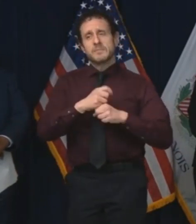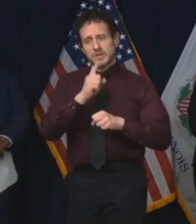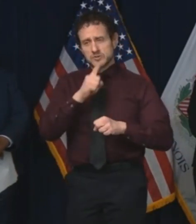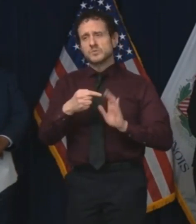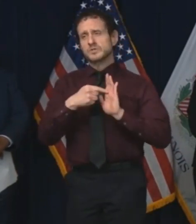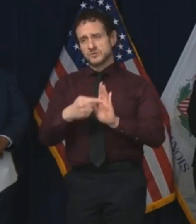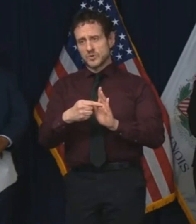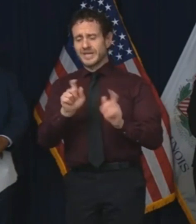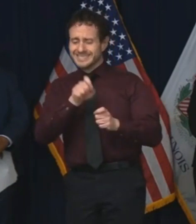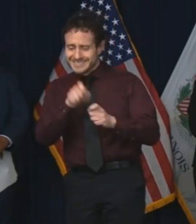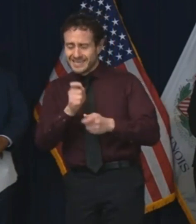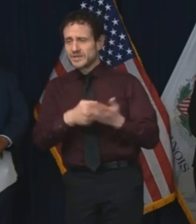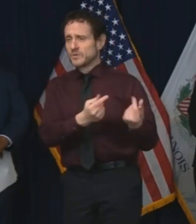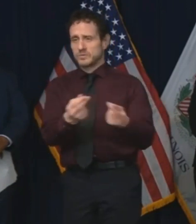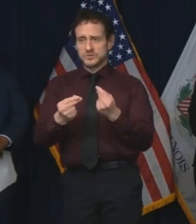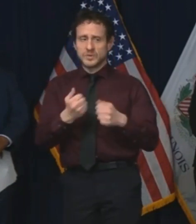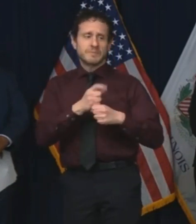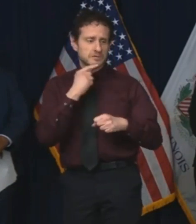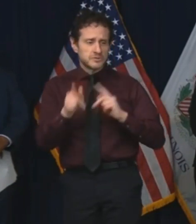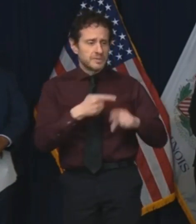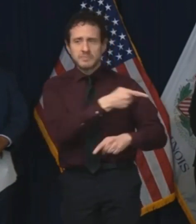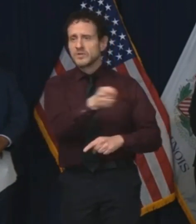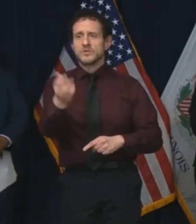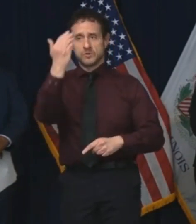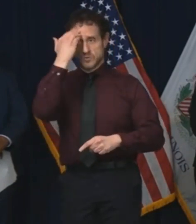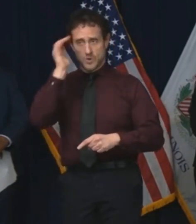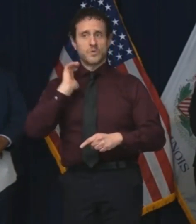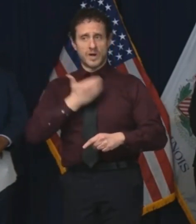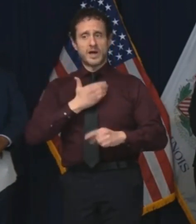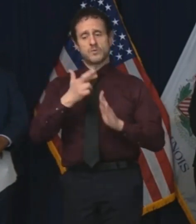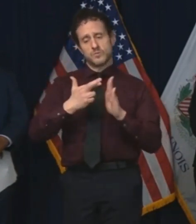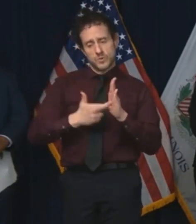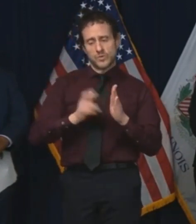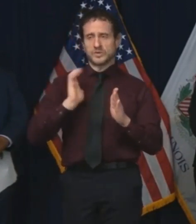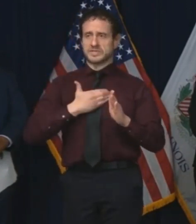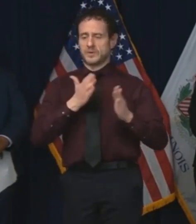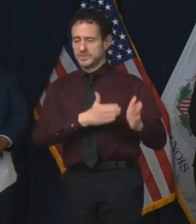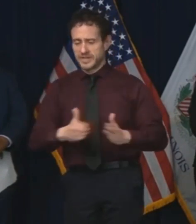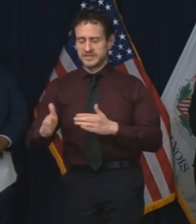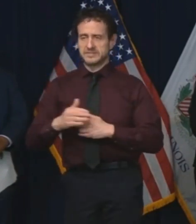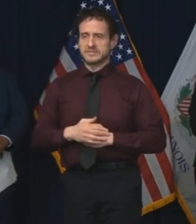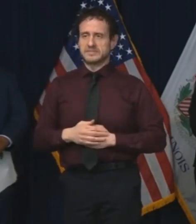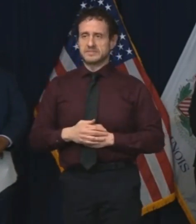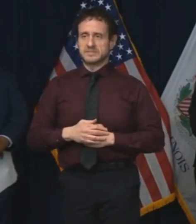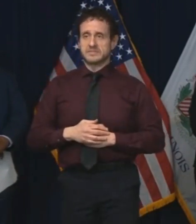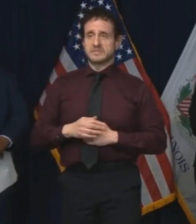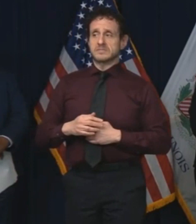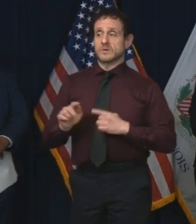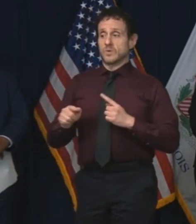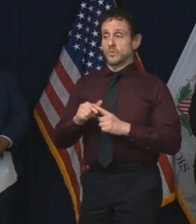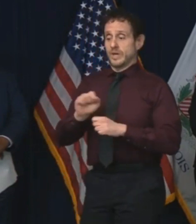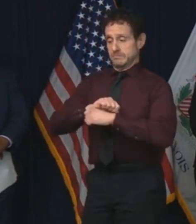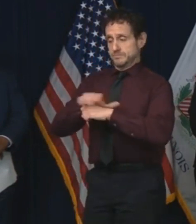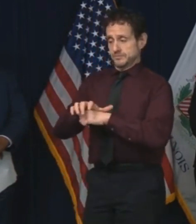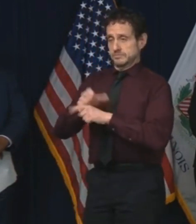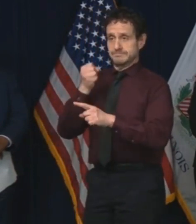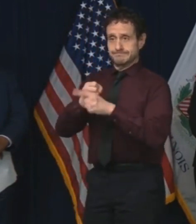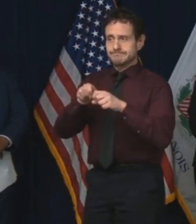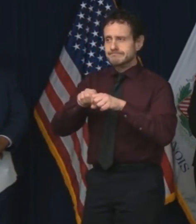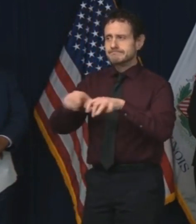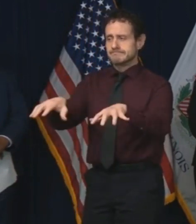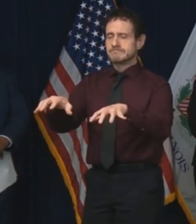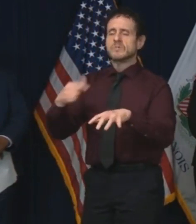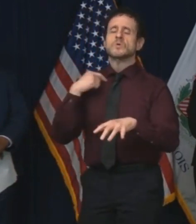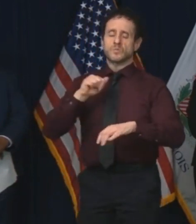as possible for everyone involved. When the crisis hit, DHS immediately created an infection control